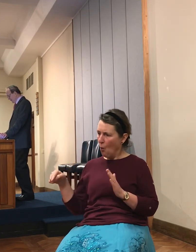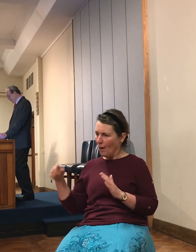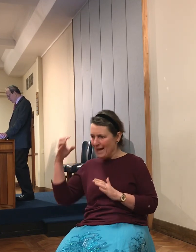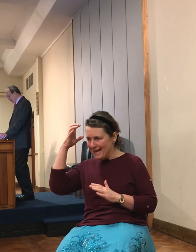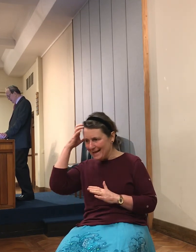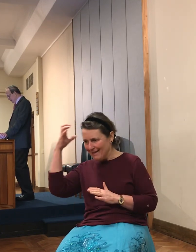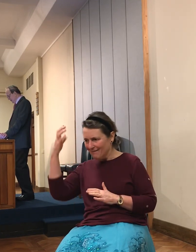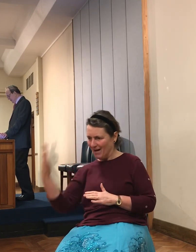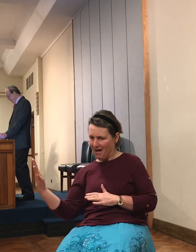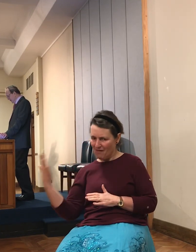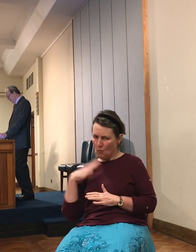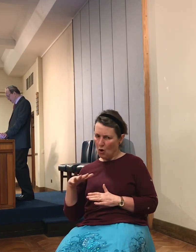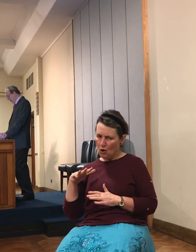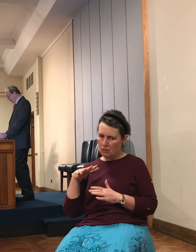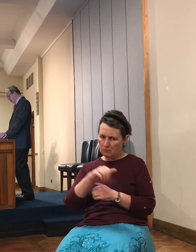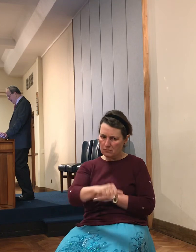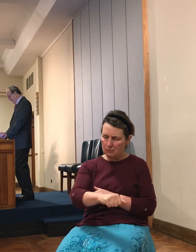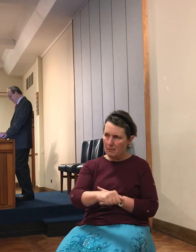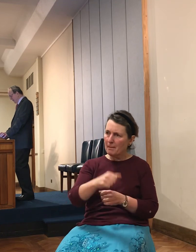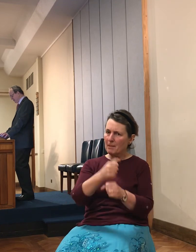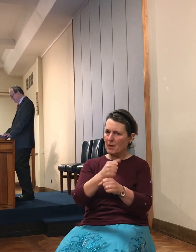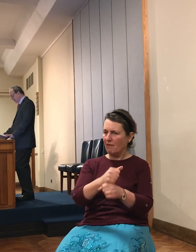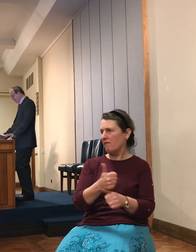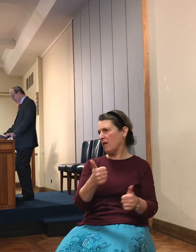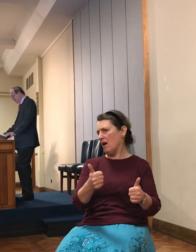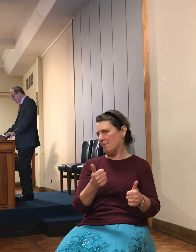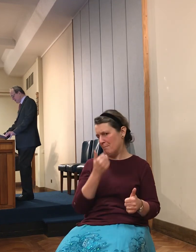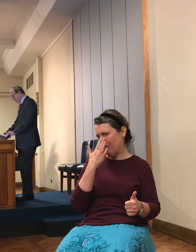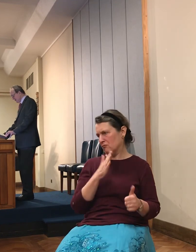defends them because this is a spiritual matter.